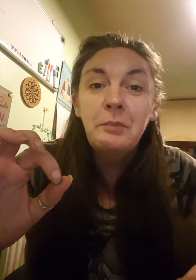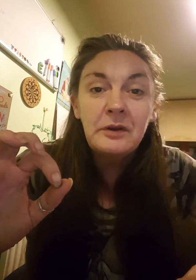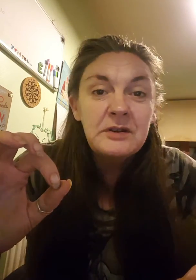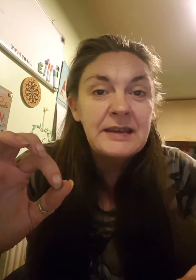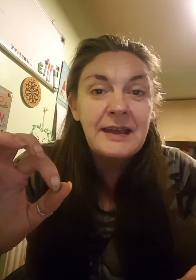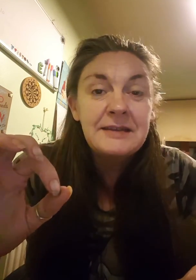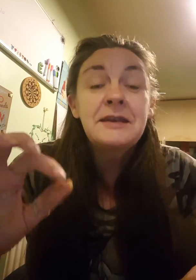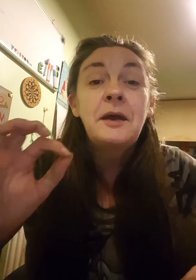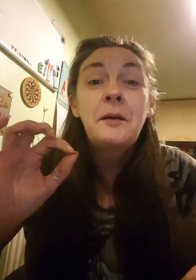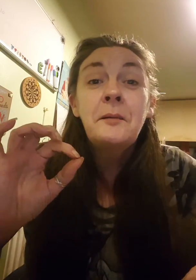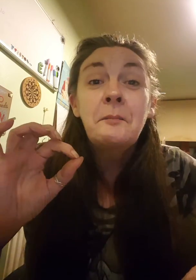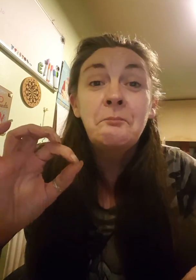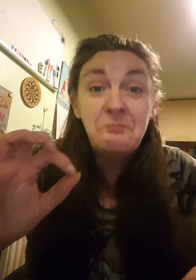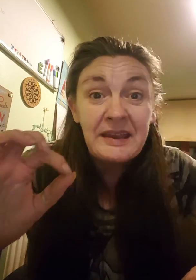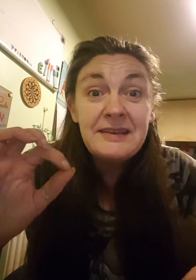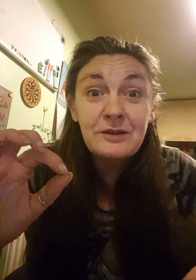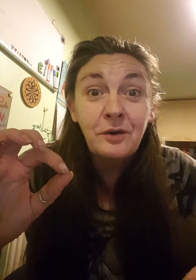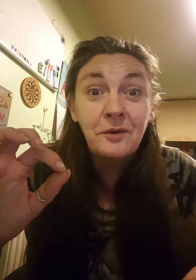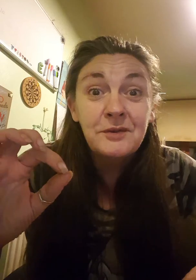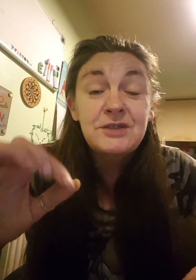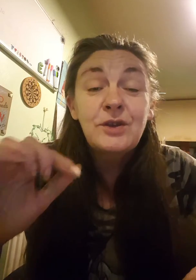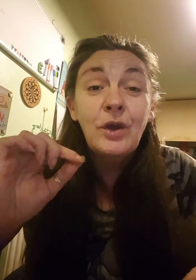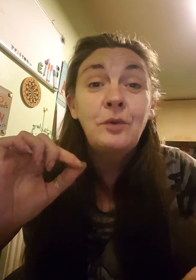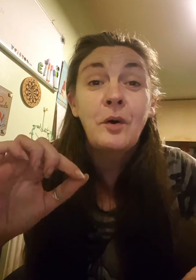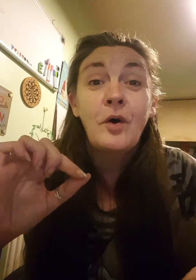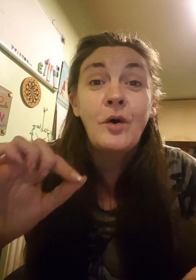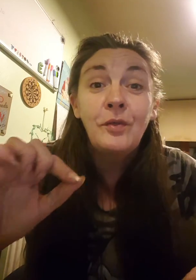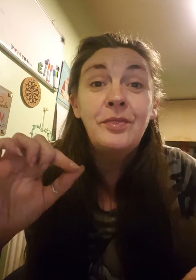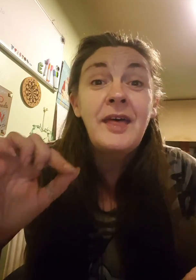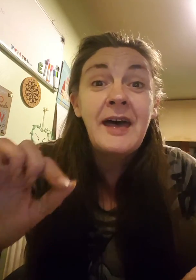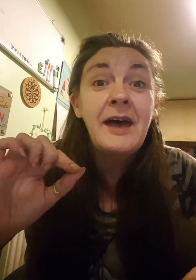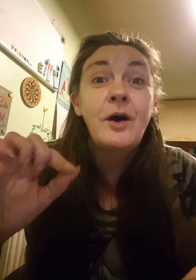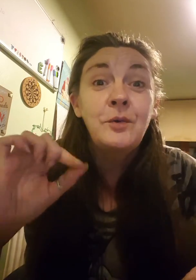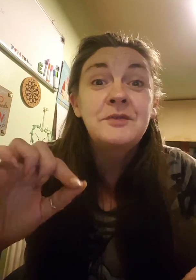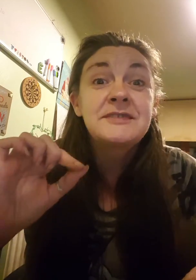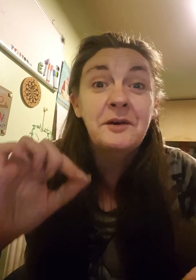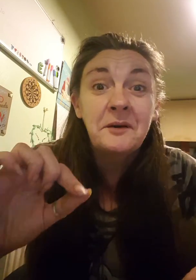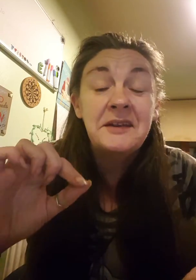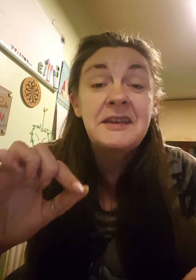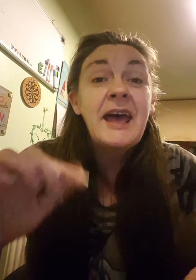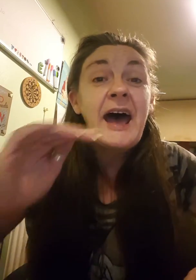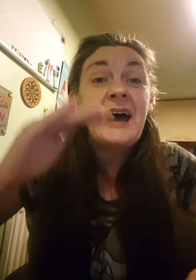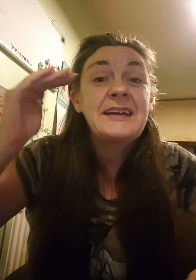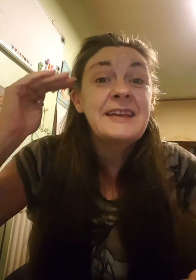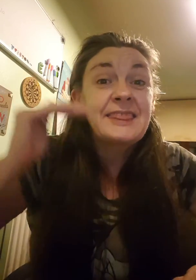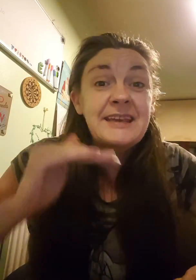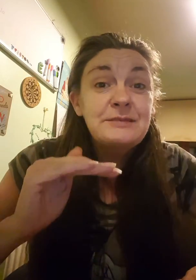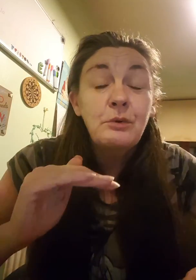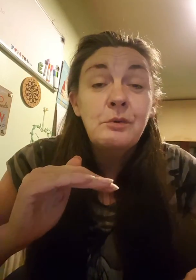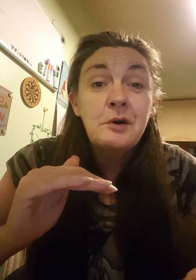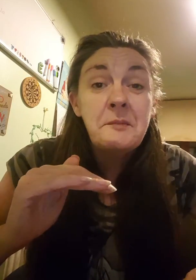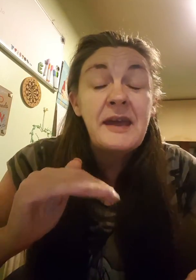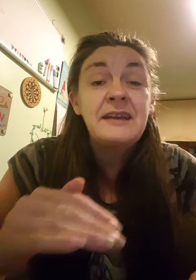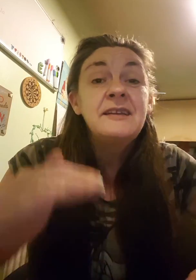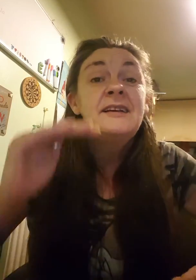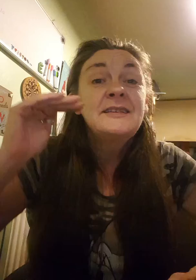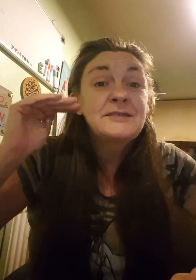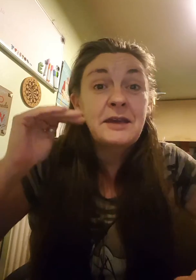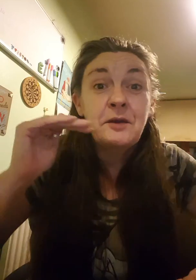-blooded beatards who are on their own side. And this will come in to